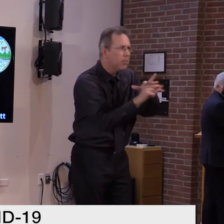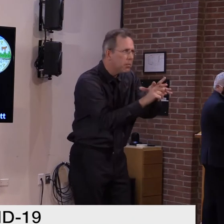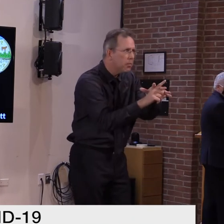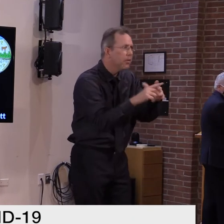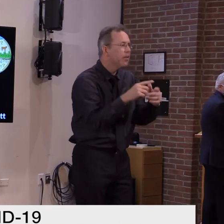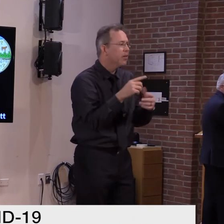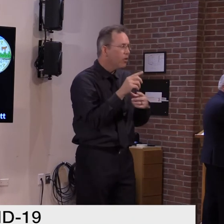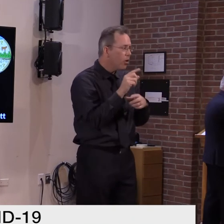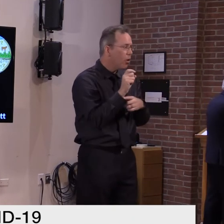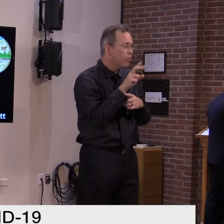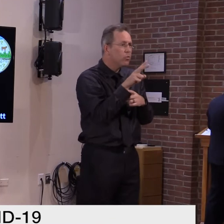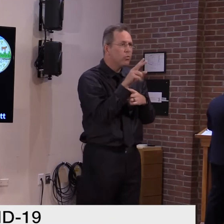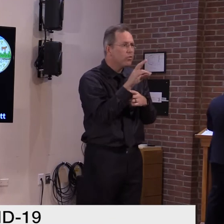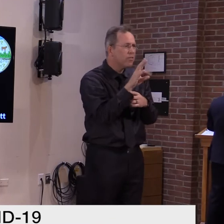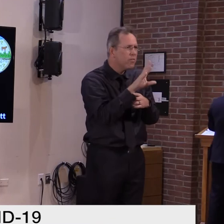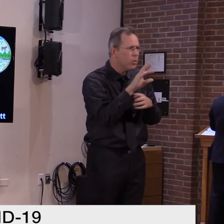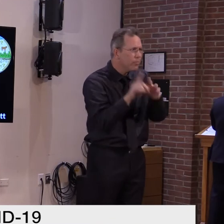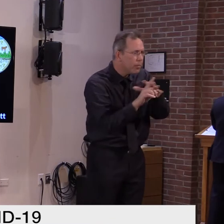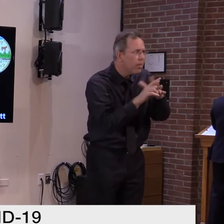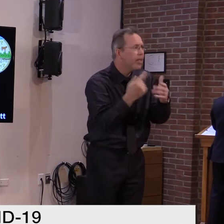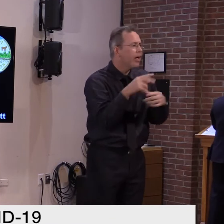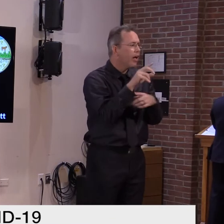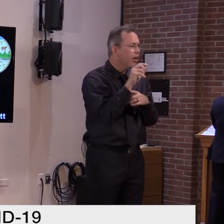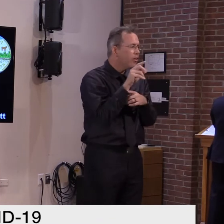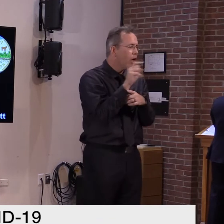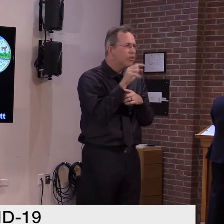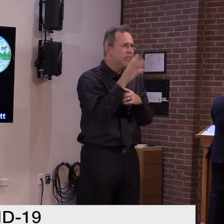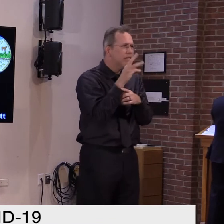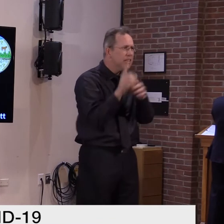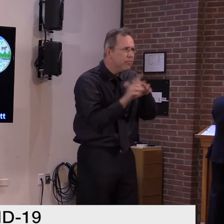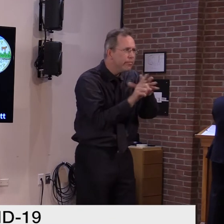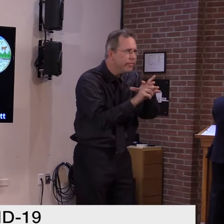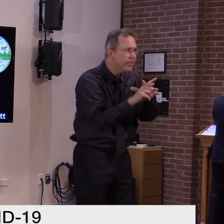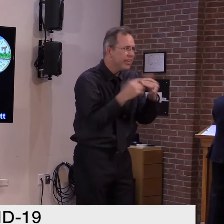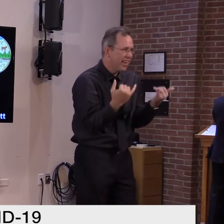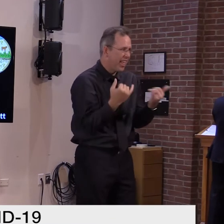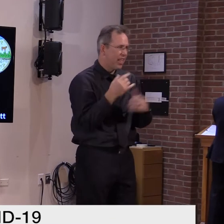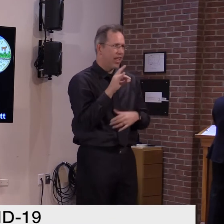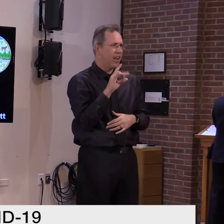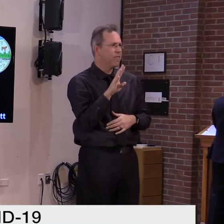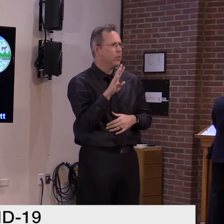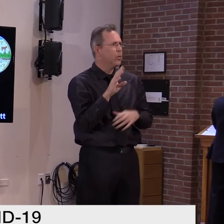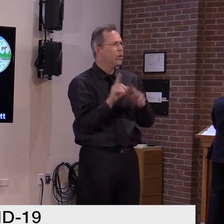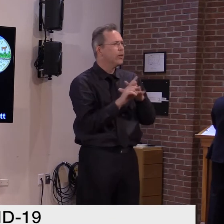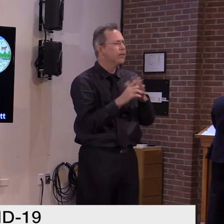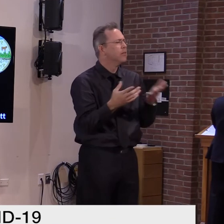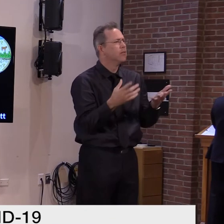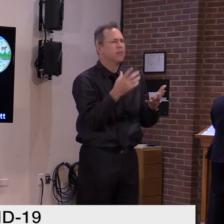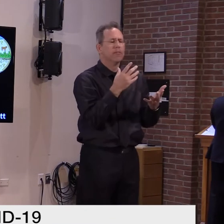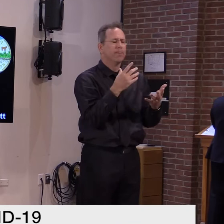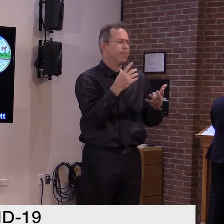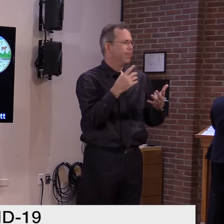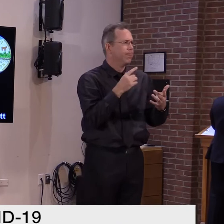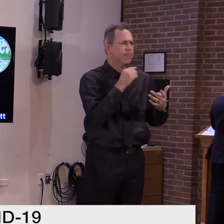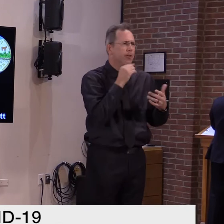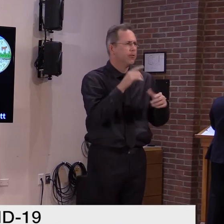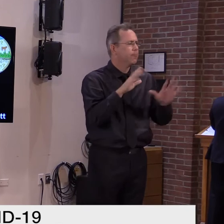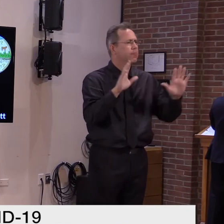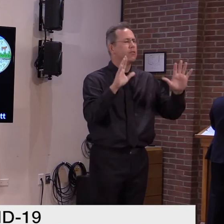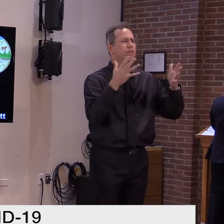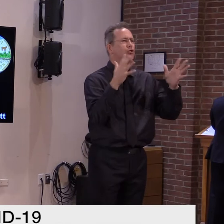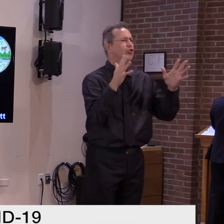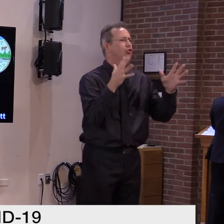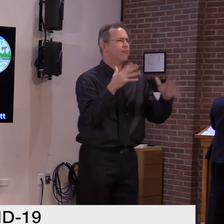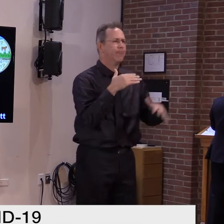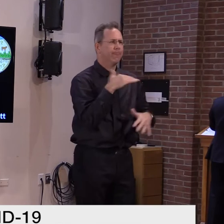and 84 reported today. We're definitely moving in the wrong direction. While we've taken steps to slow the